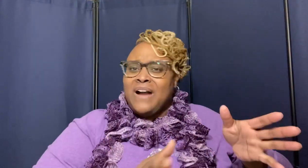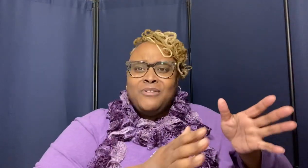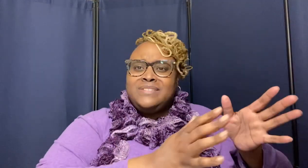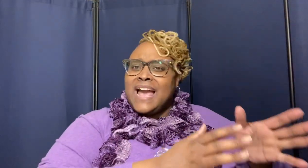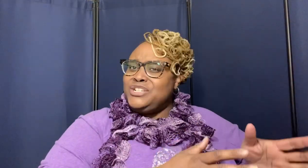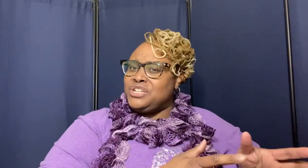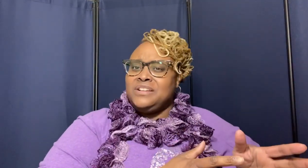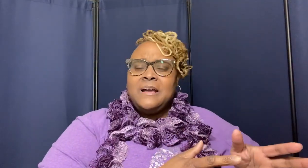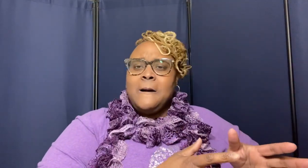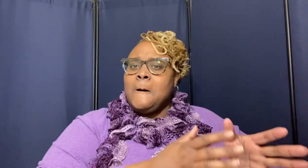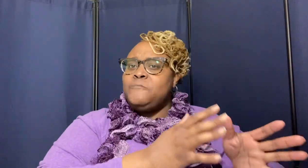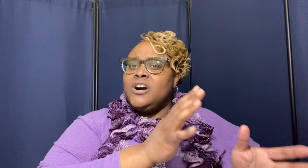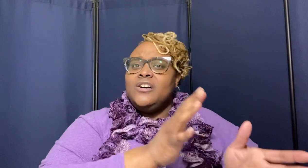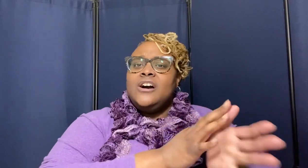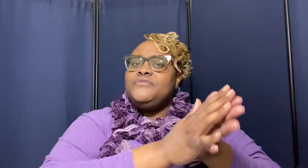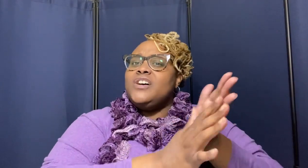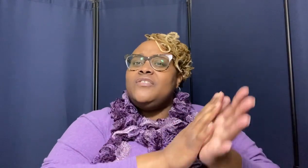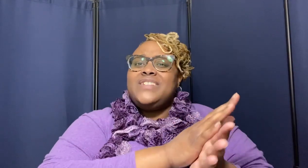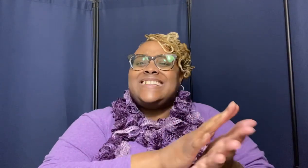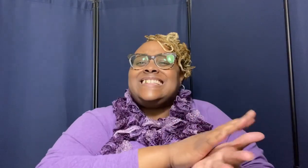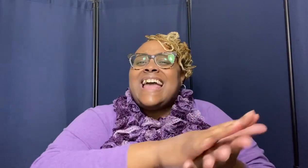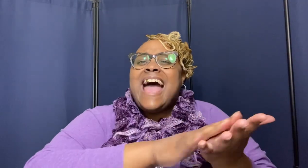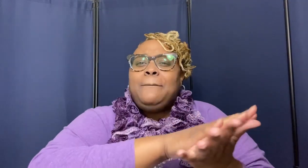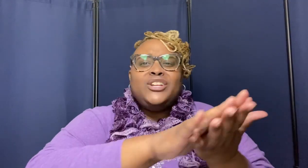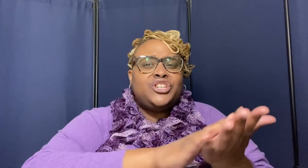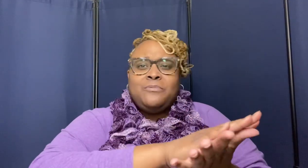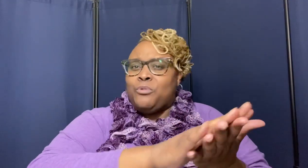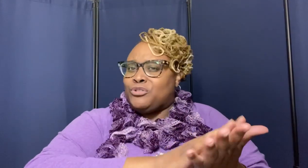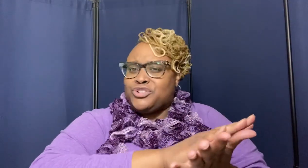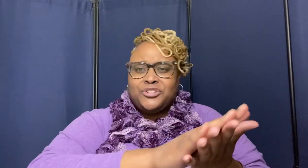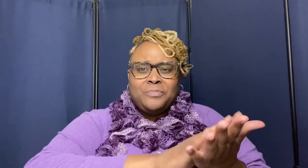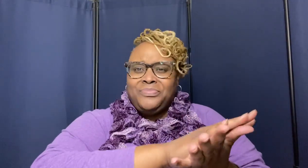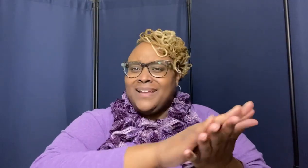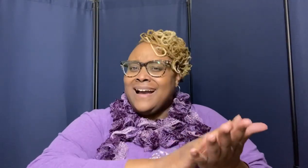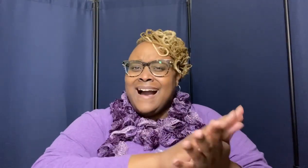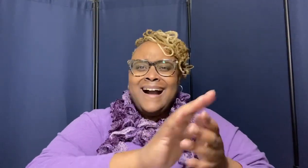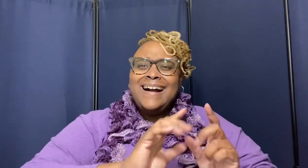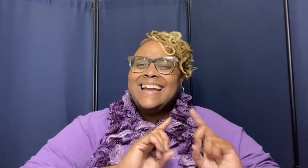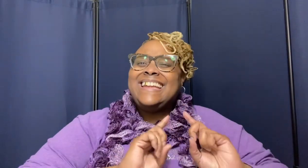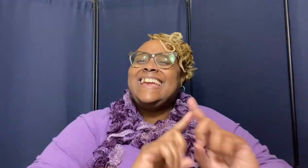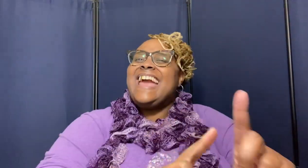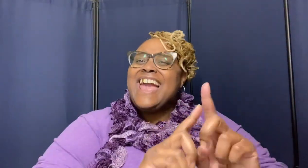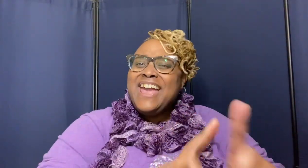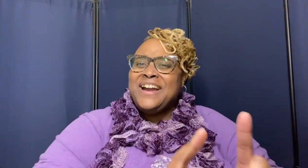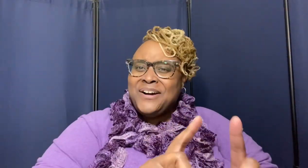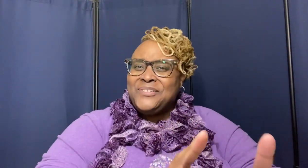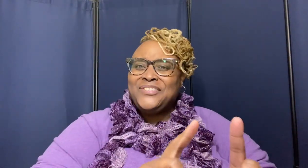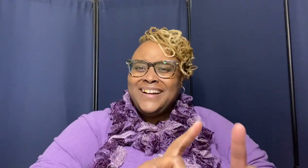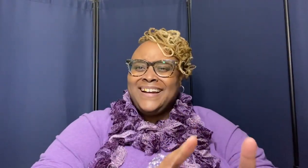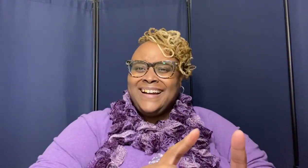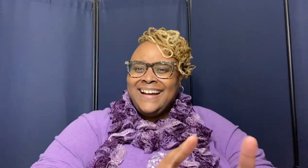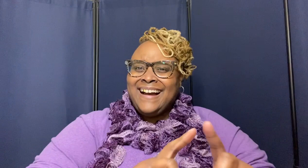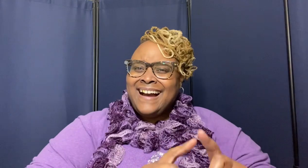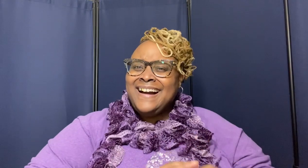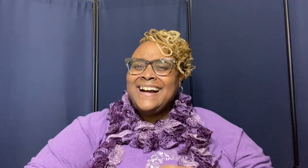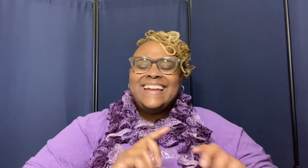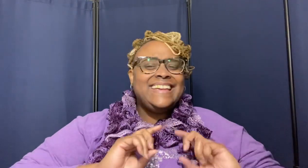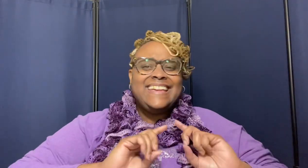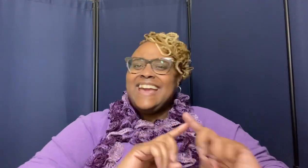foundation of of of establishing worship huh give huh give